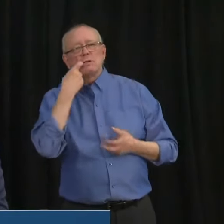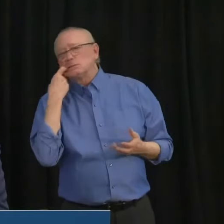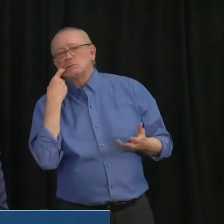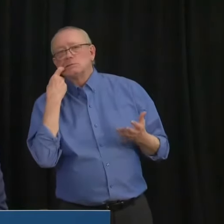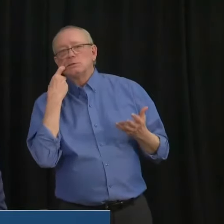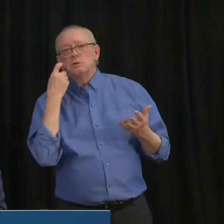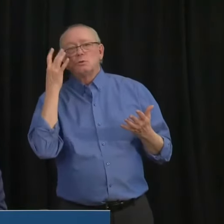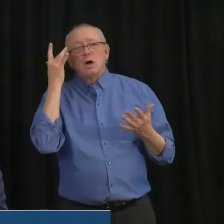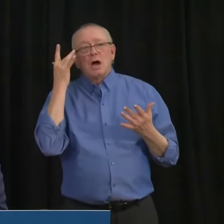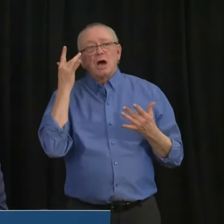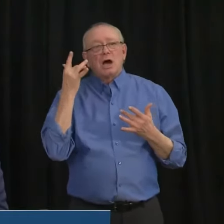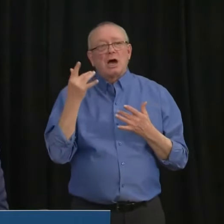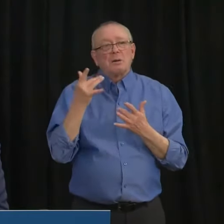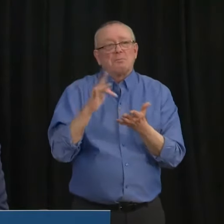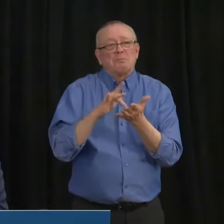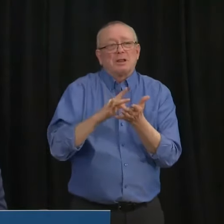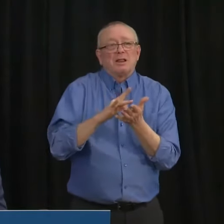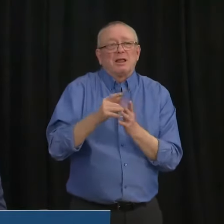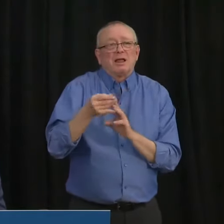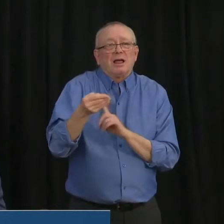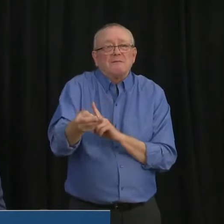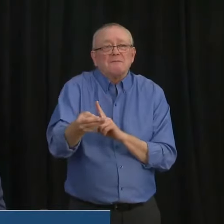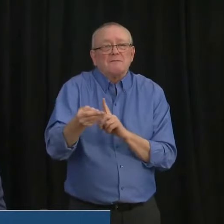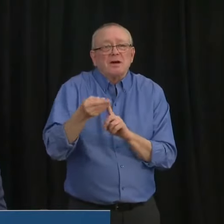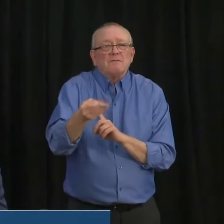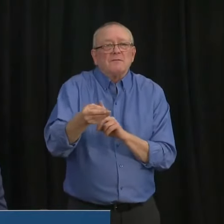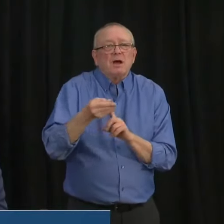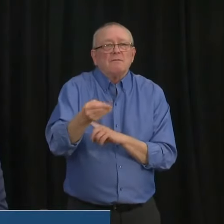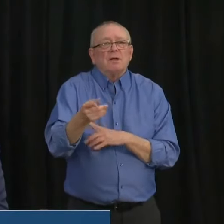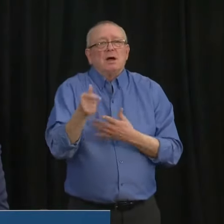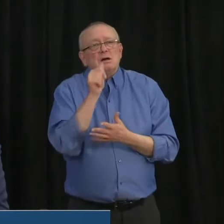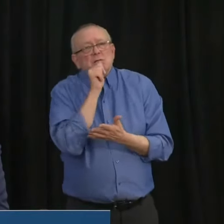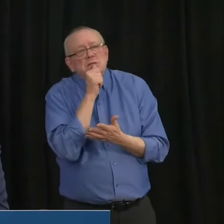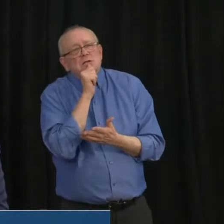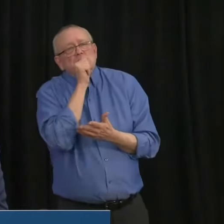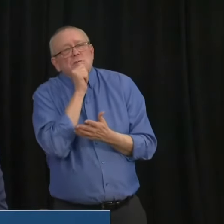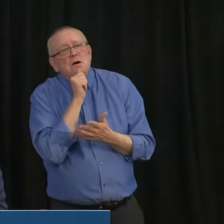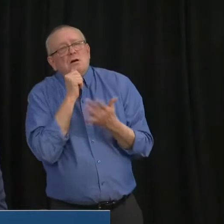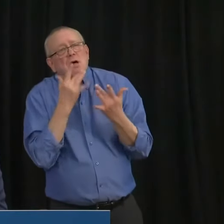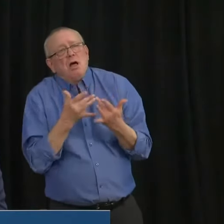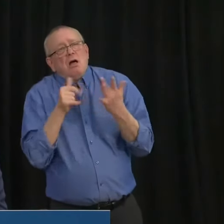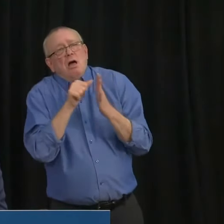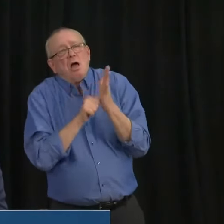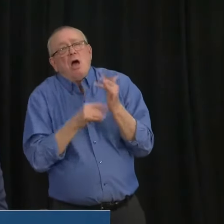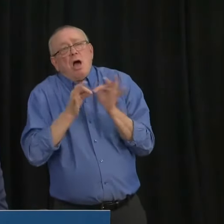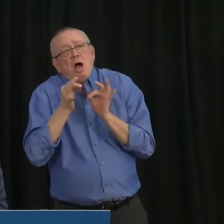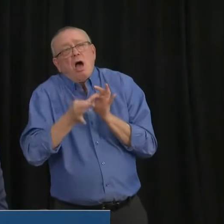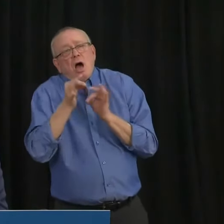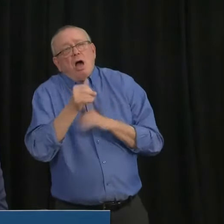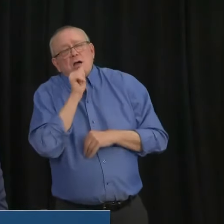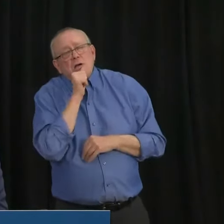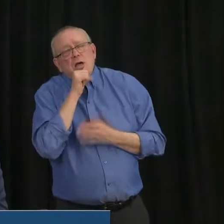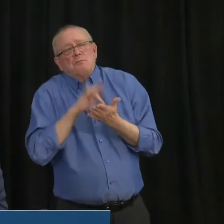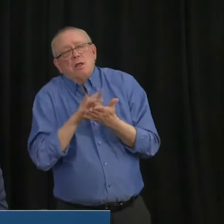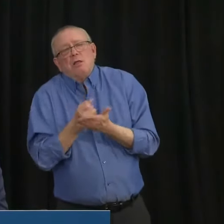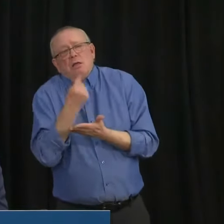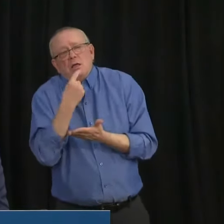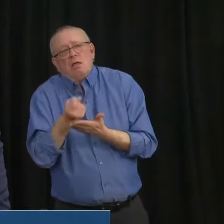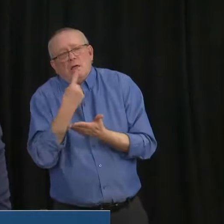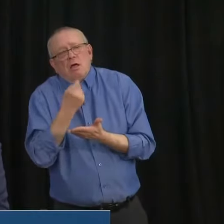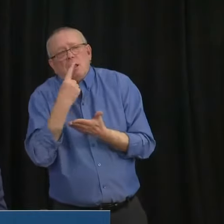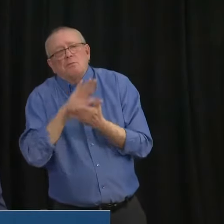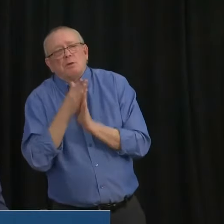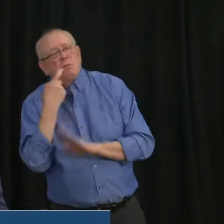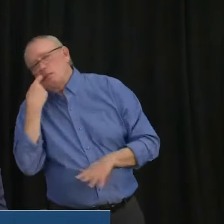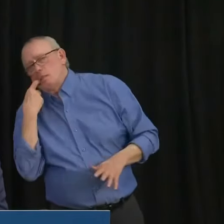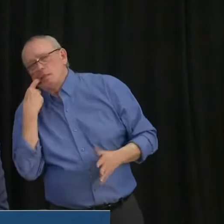because they were waiting on surgical wait lists. This has huge downstream consequences. And so I